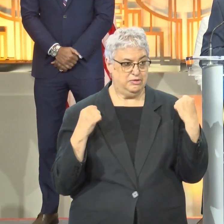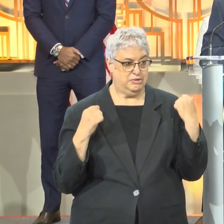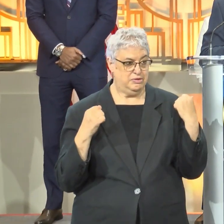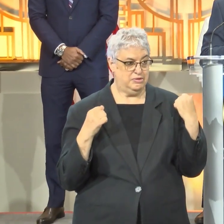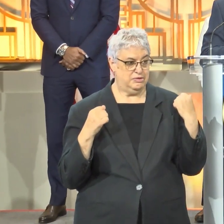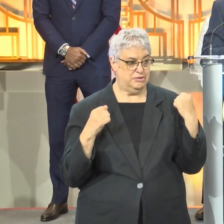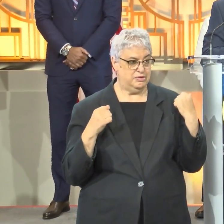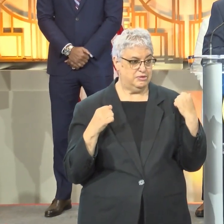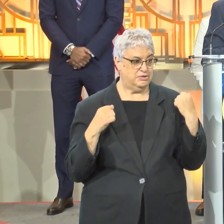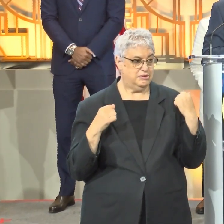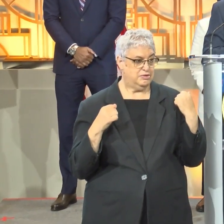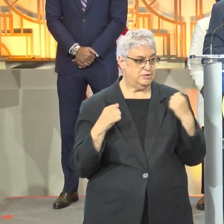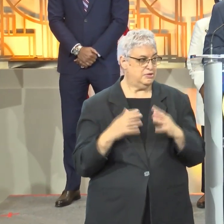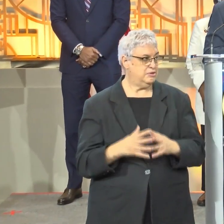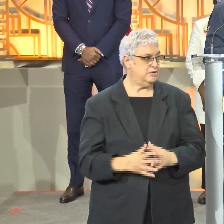Anything?